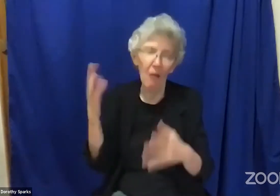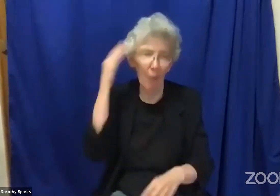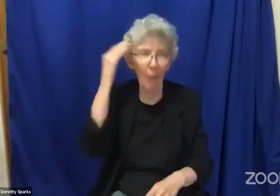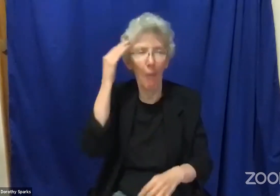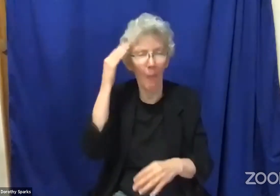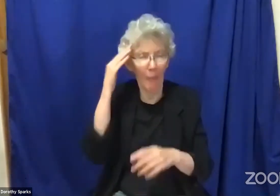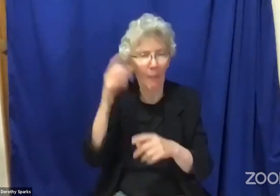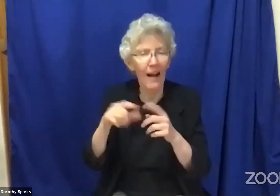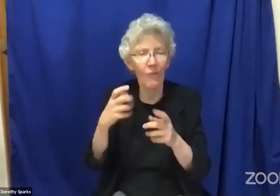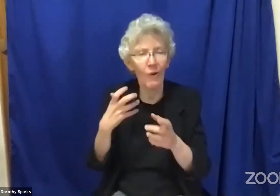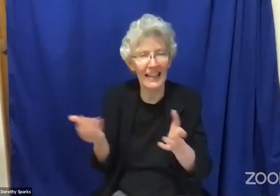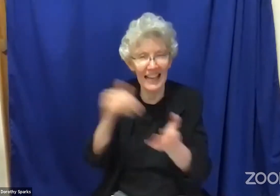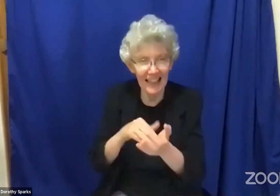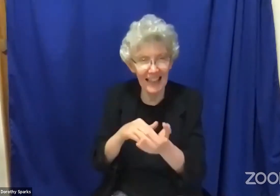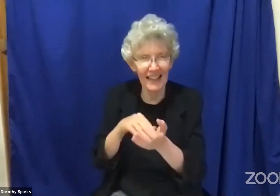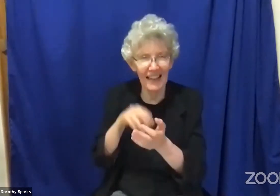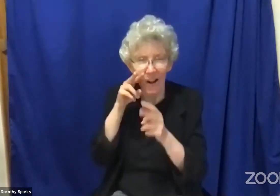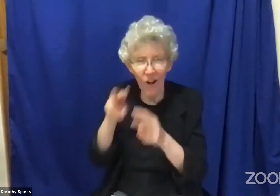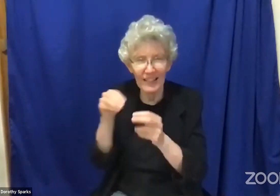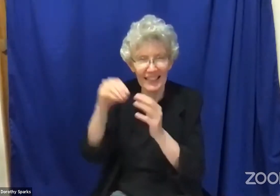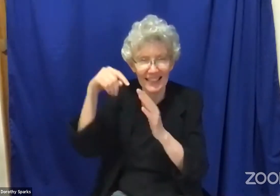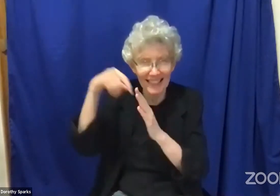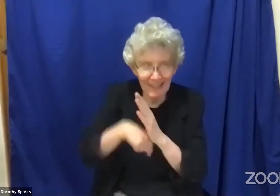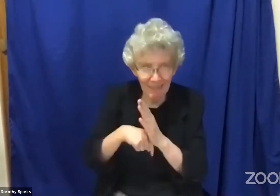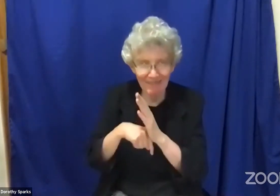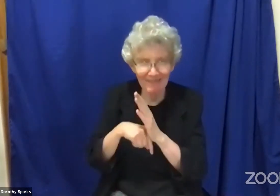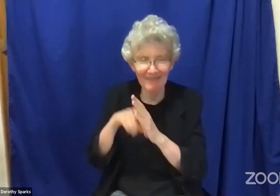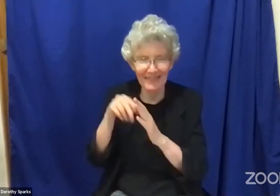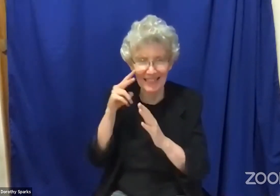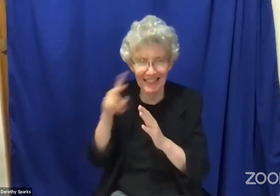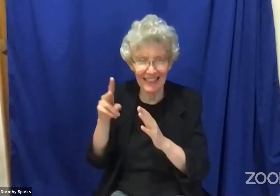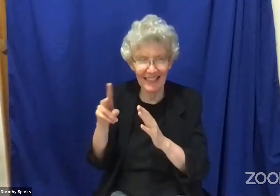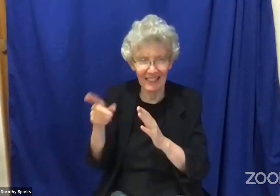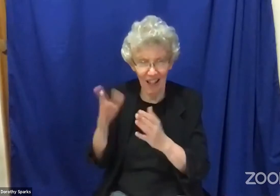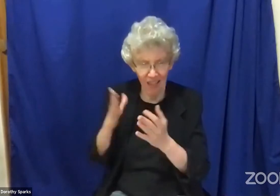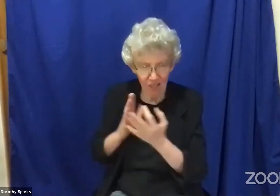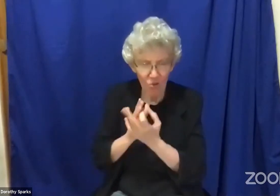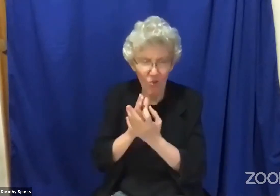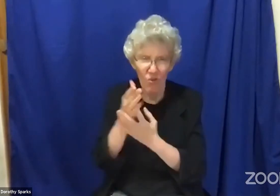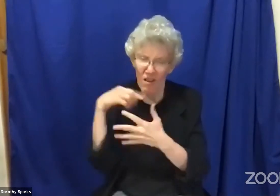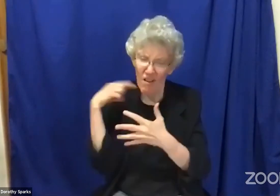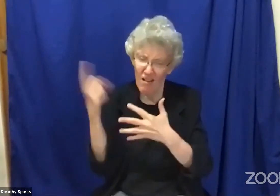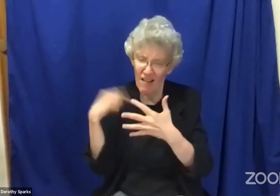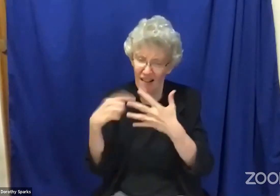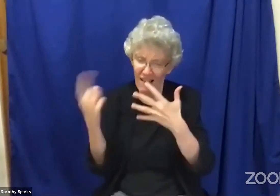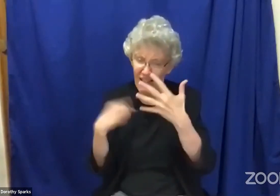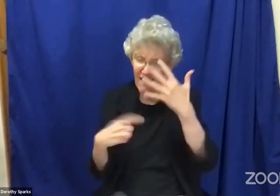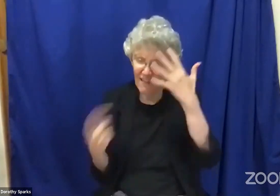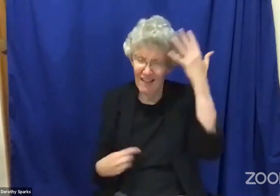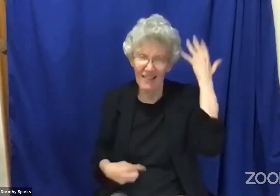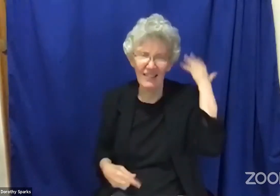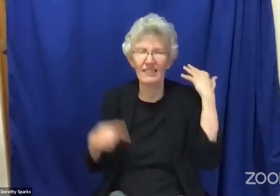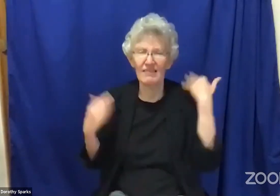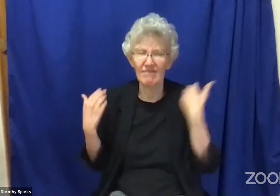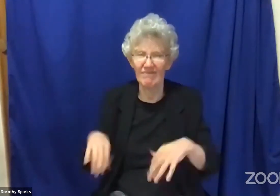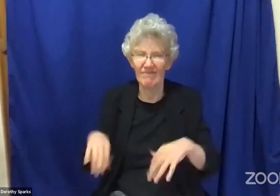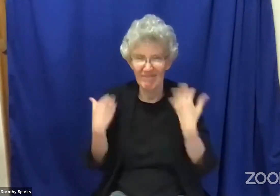the black community and look more in depth take the time to